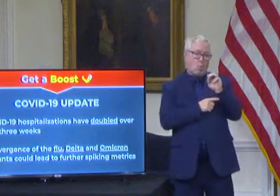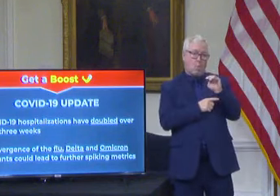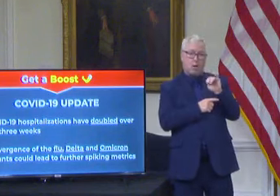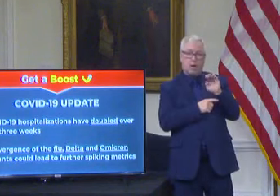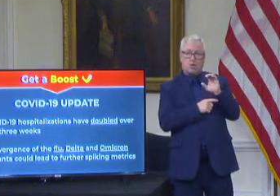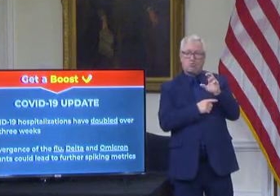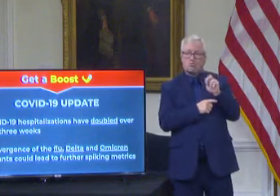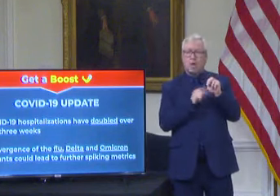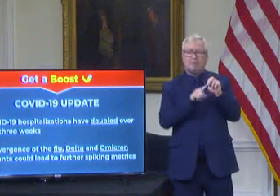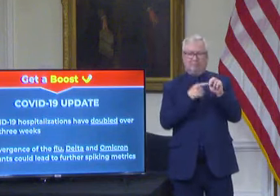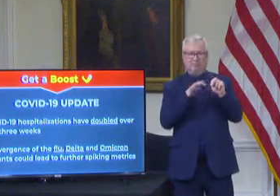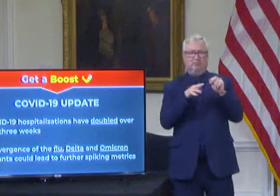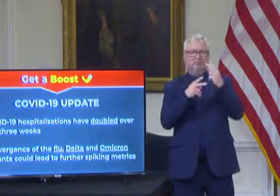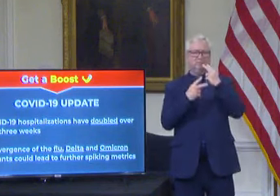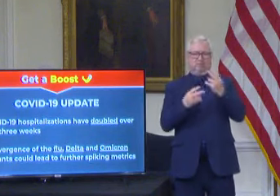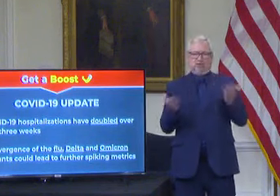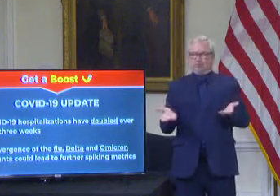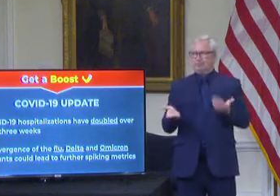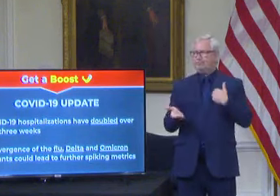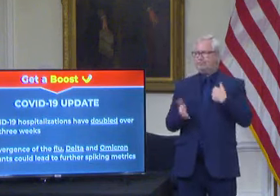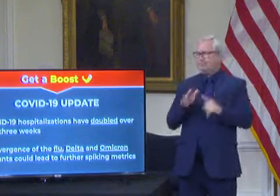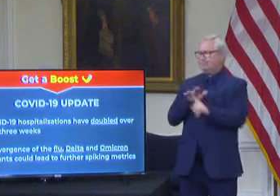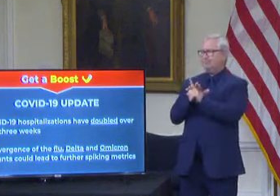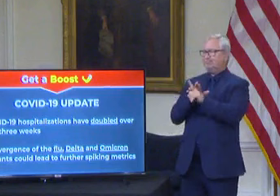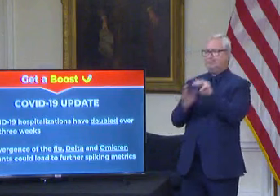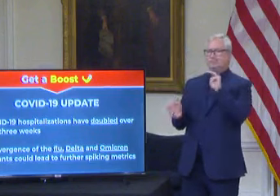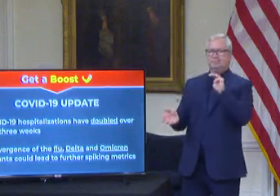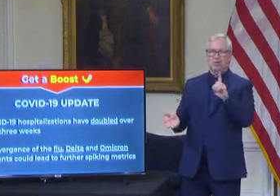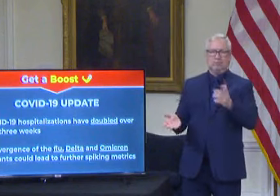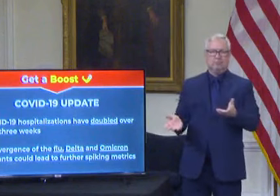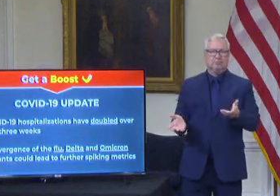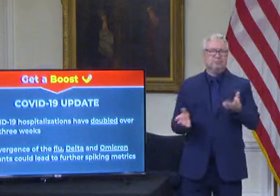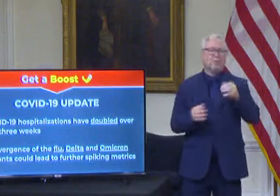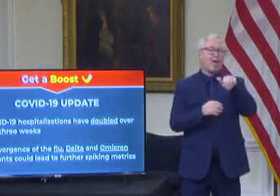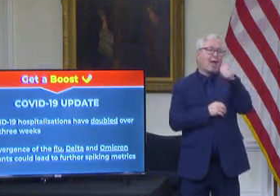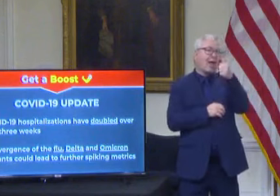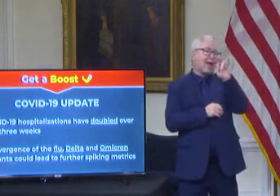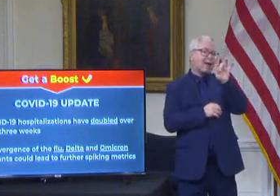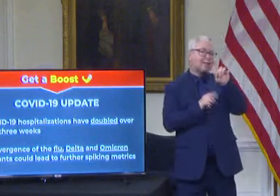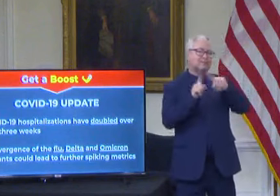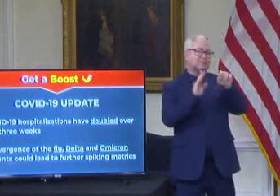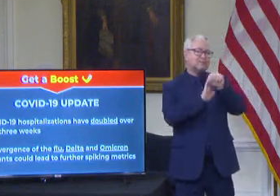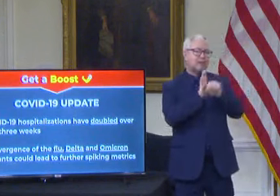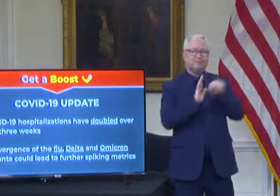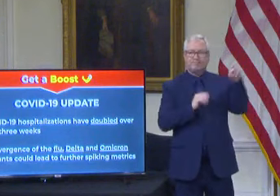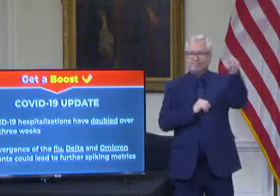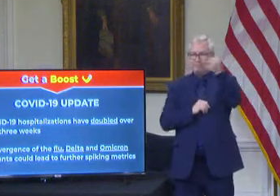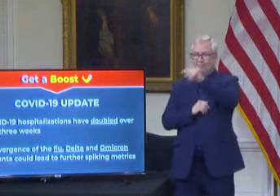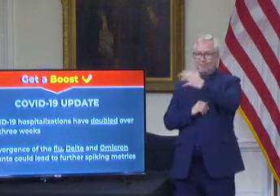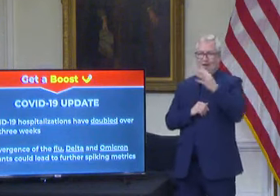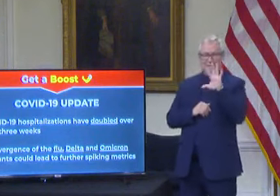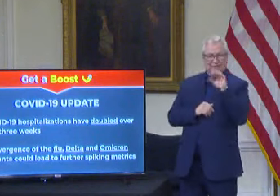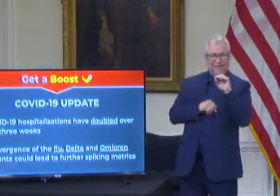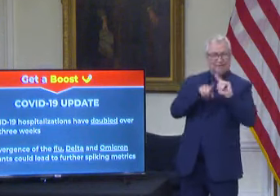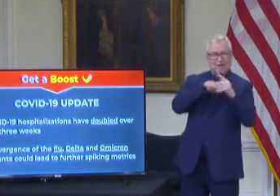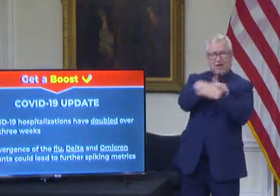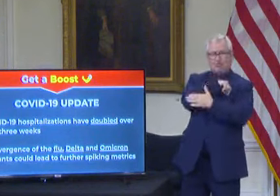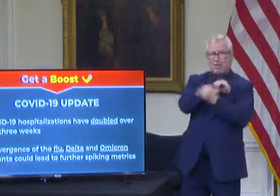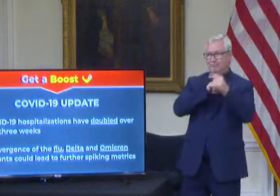in the state of Maryland as well as in 18 other states and 50 other countries. Initial studies do indicate